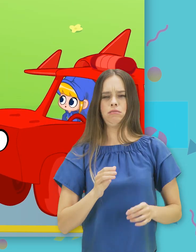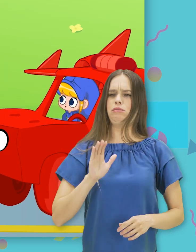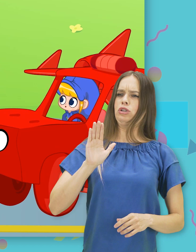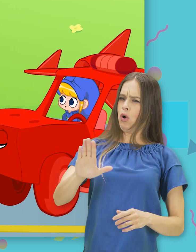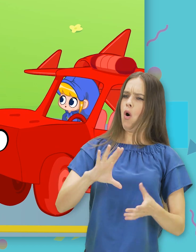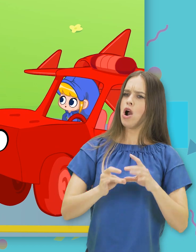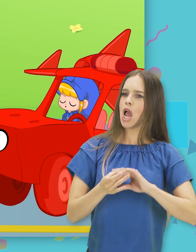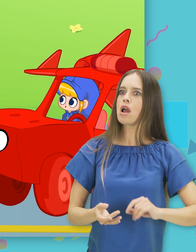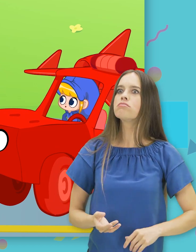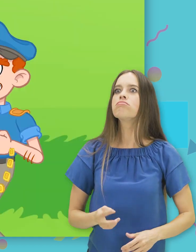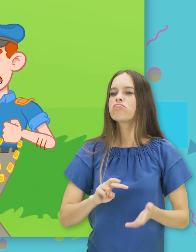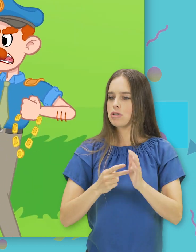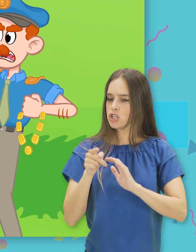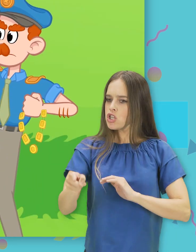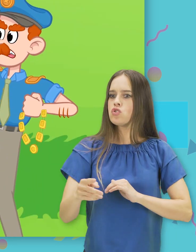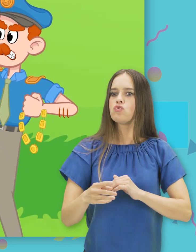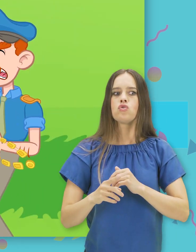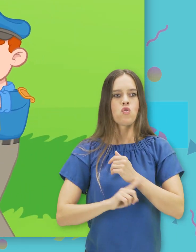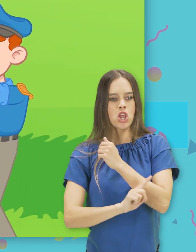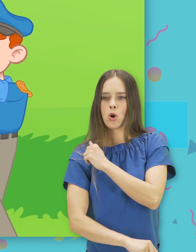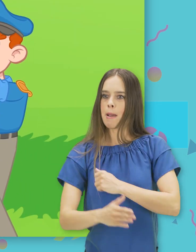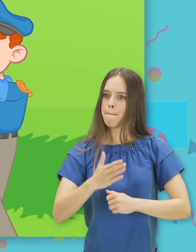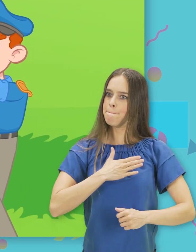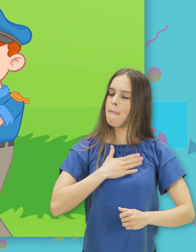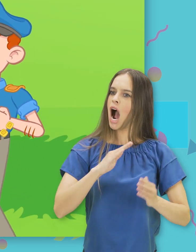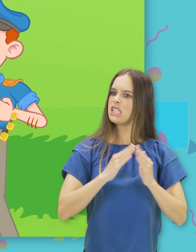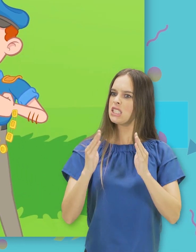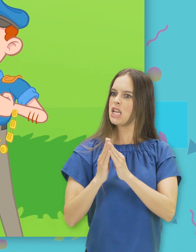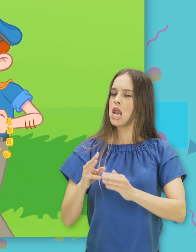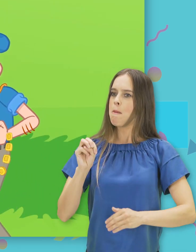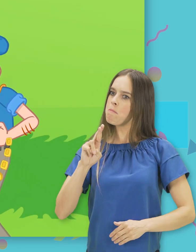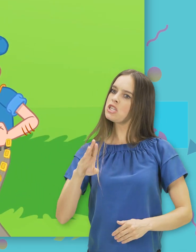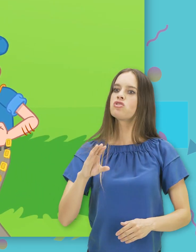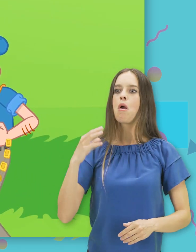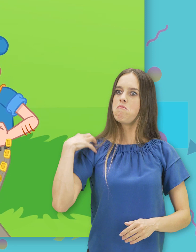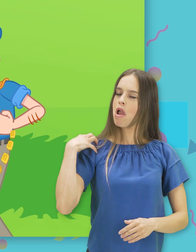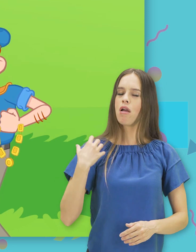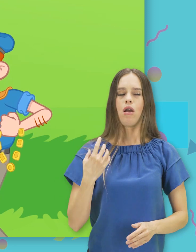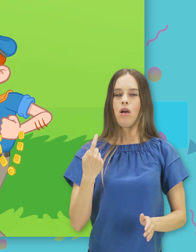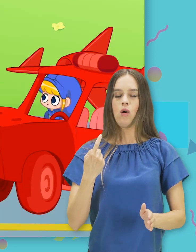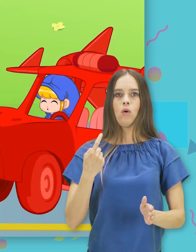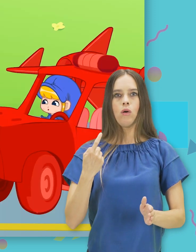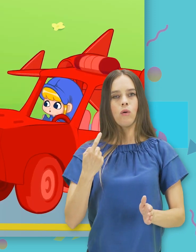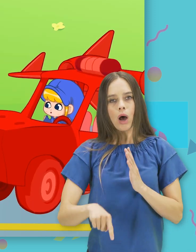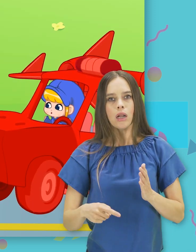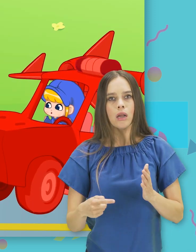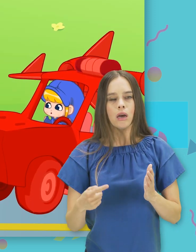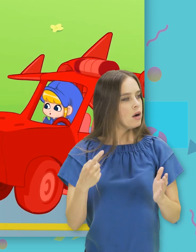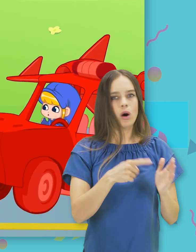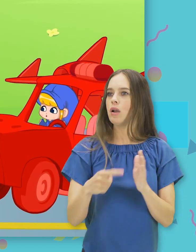That means it was you who was littering in my city, Mr. Mayor. What? I will have